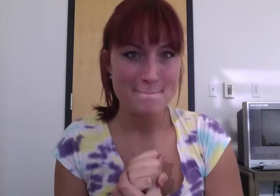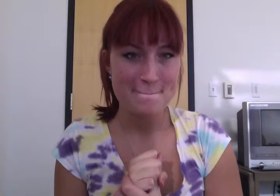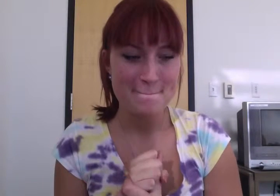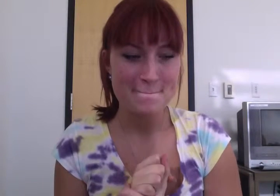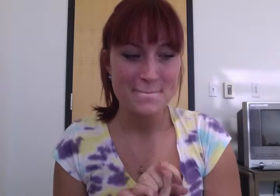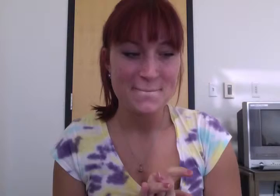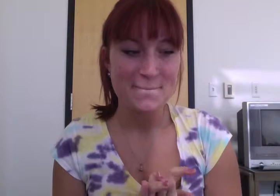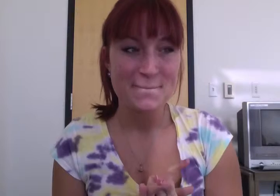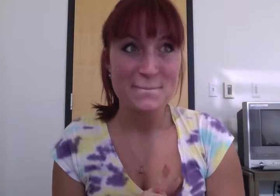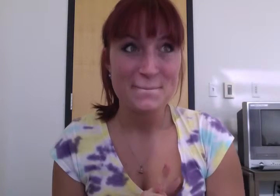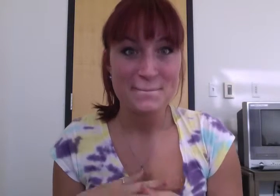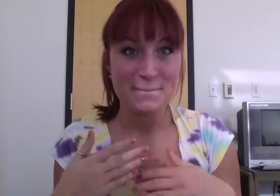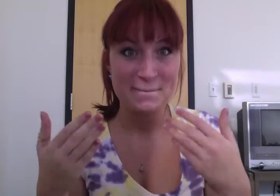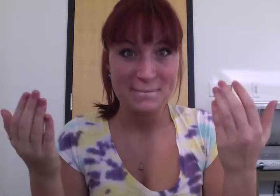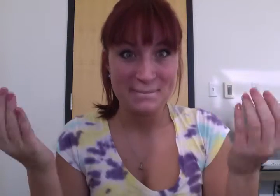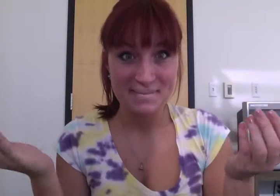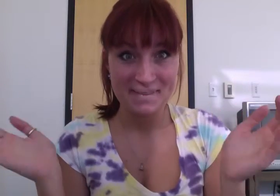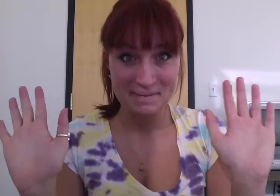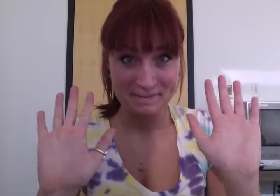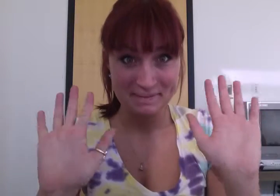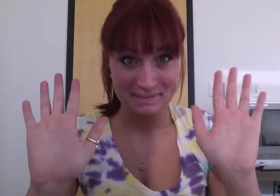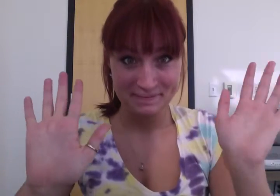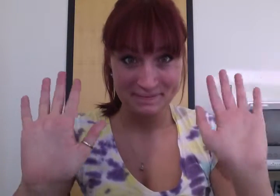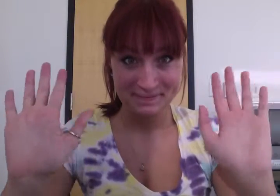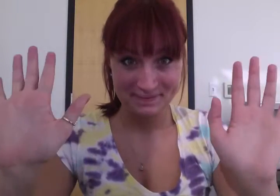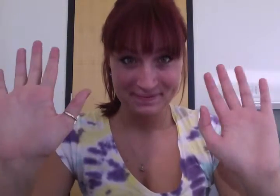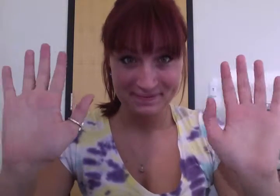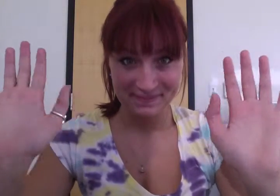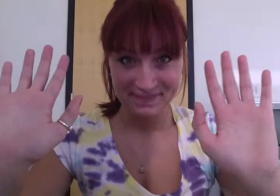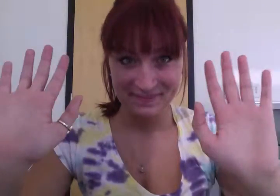way I want you to stay the like I'm here you